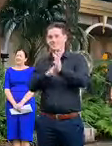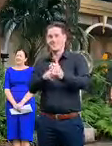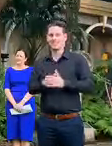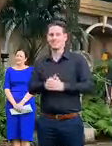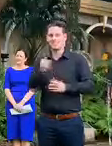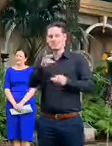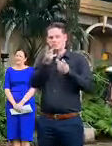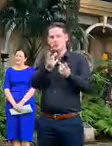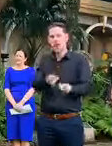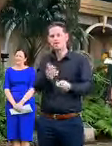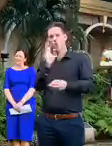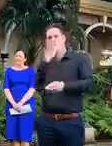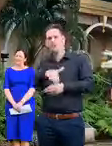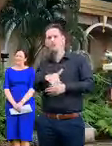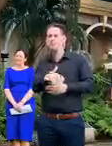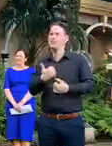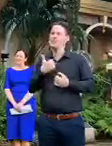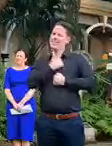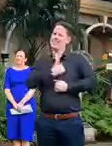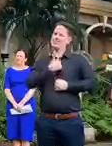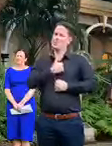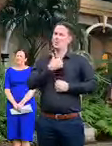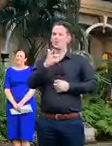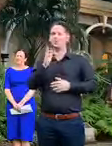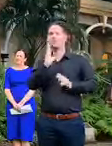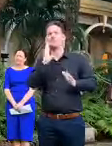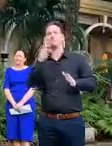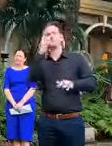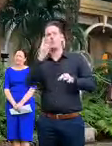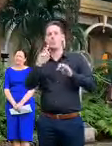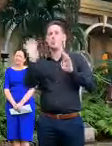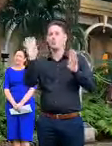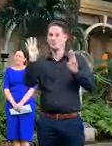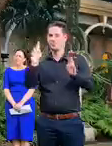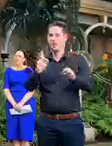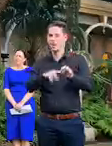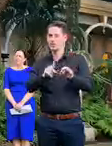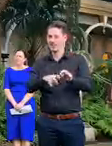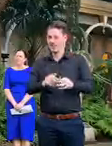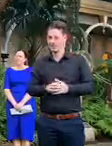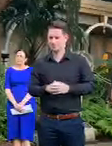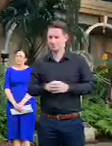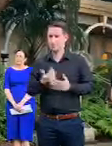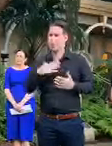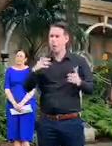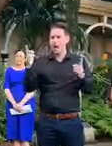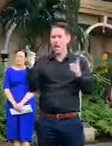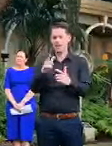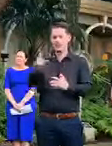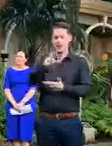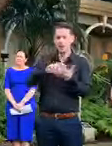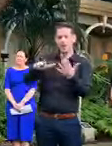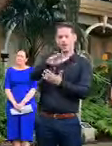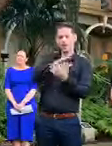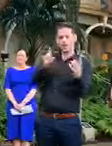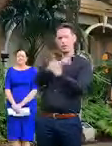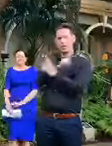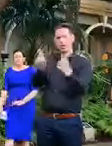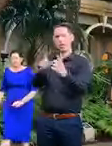relaxing at home enjoying the fantastic queensland weather and reducing the number of people you have contact with